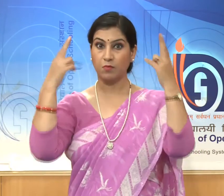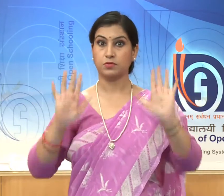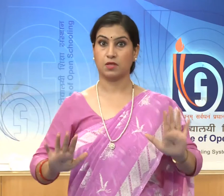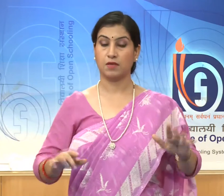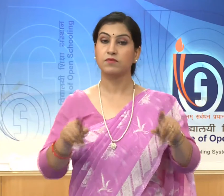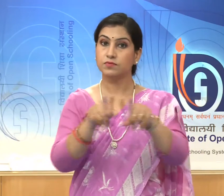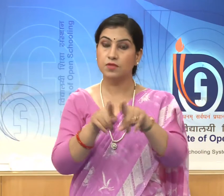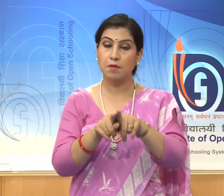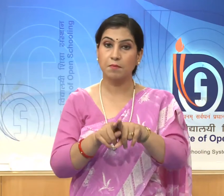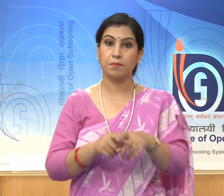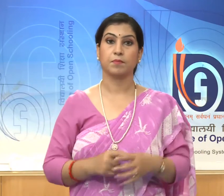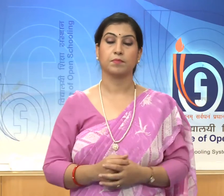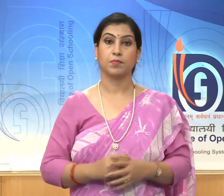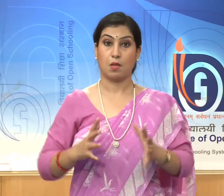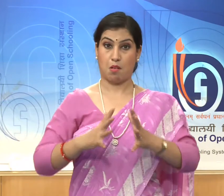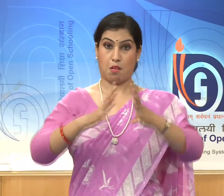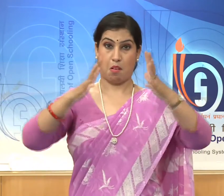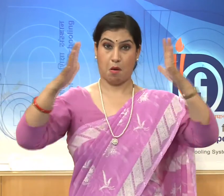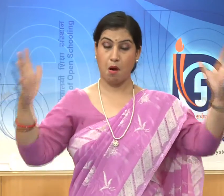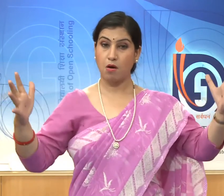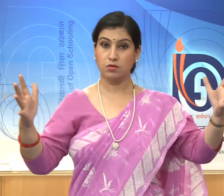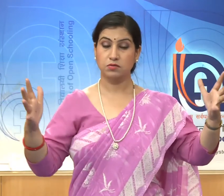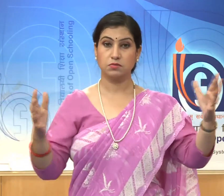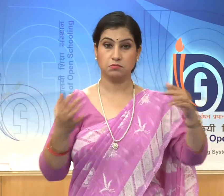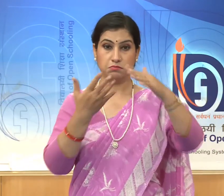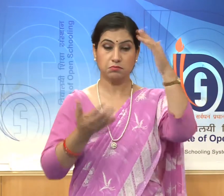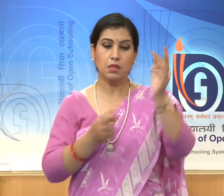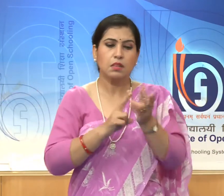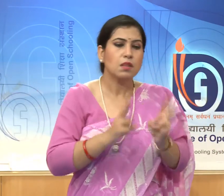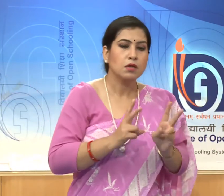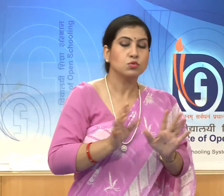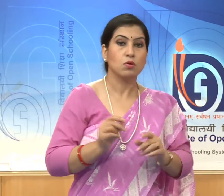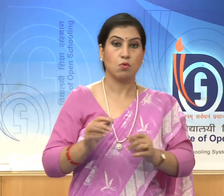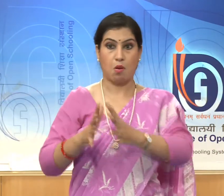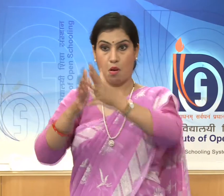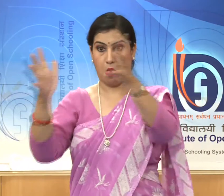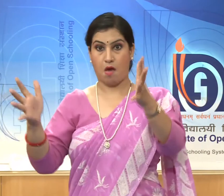larger than life-size sculpture.